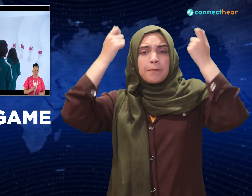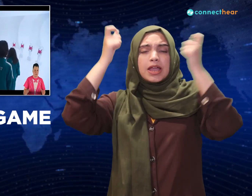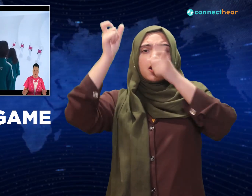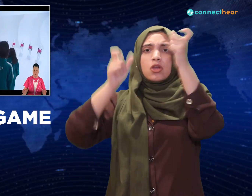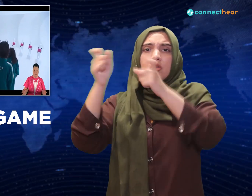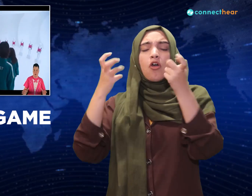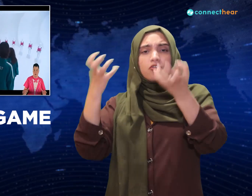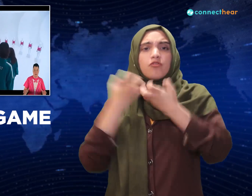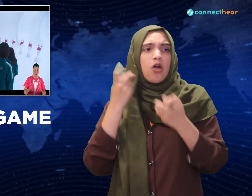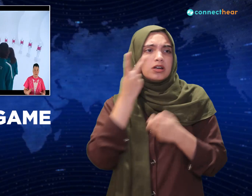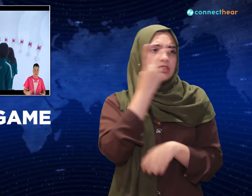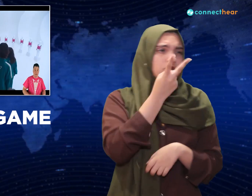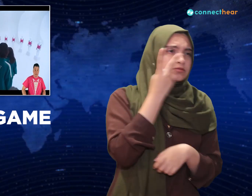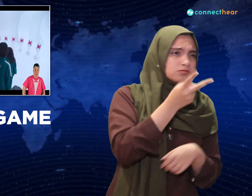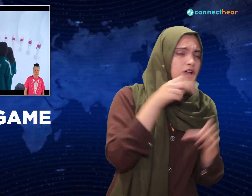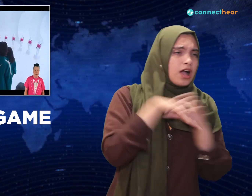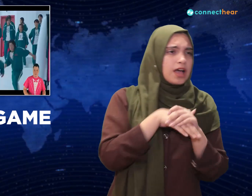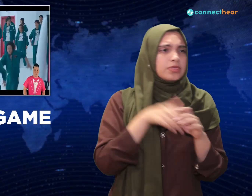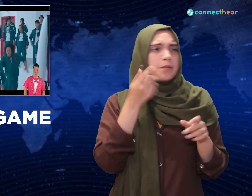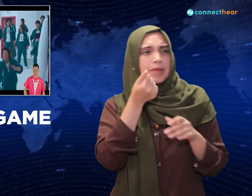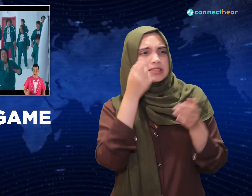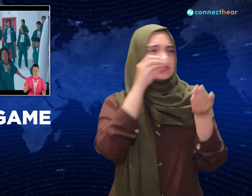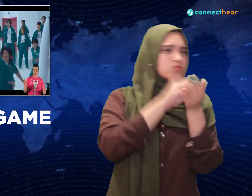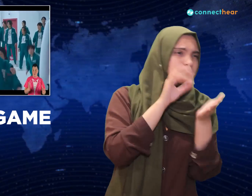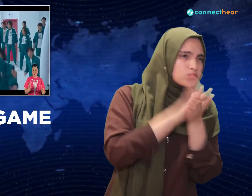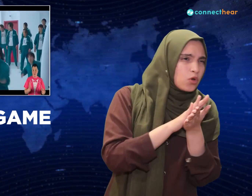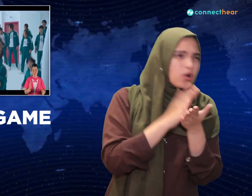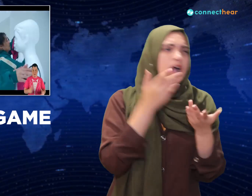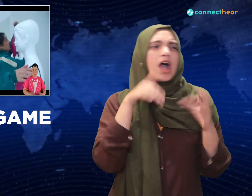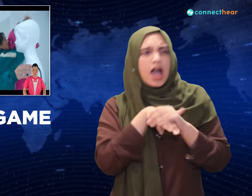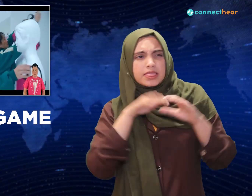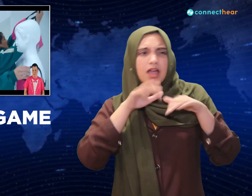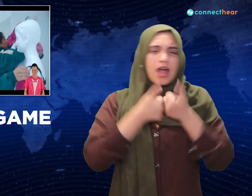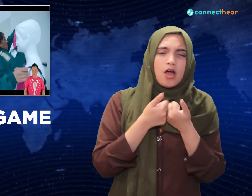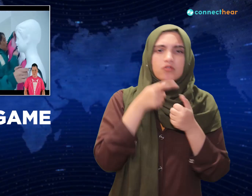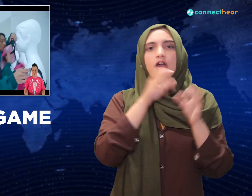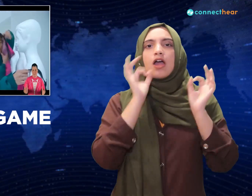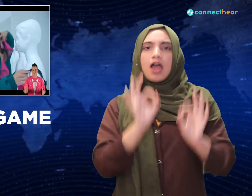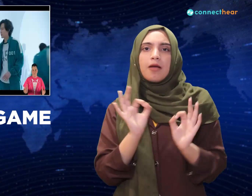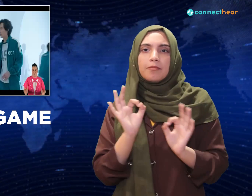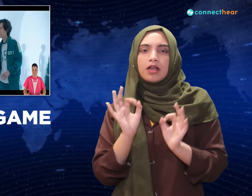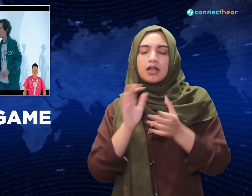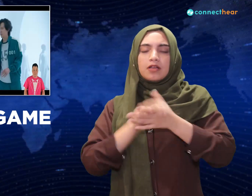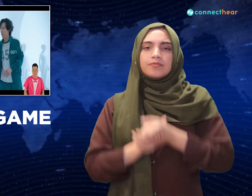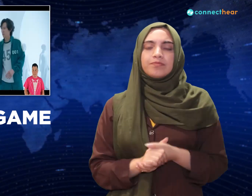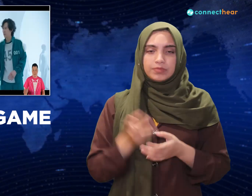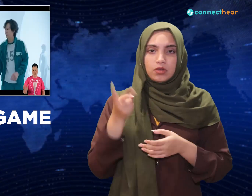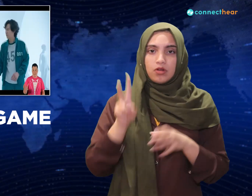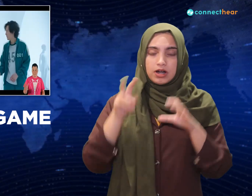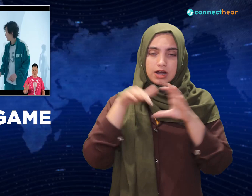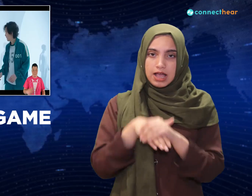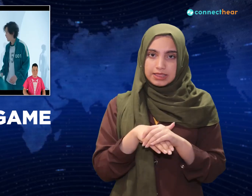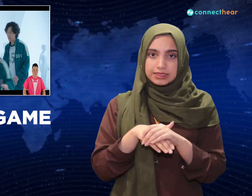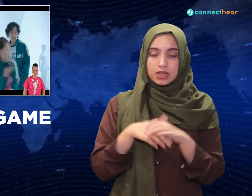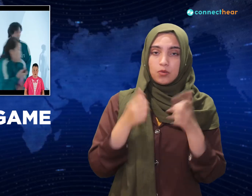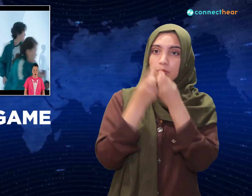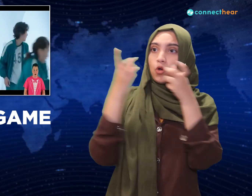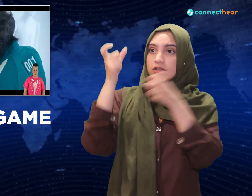to choose the order they play in. There's a mad rush for the middle, which seems the safest, but Gion hesitates too long.